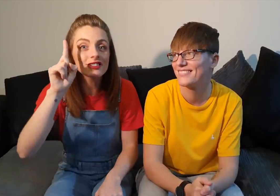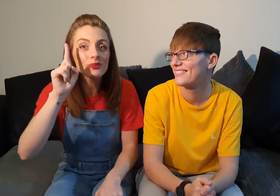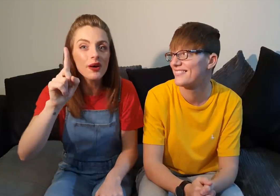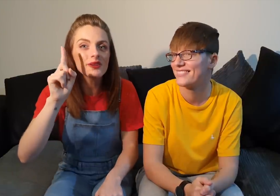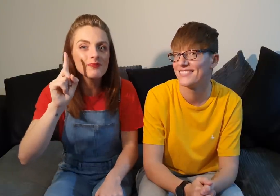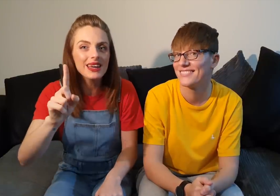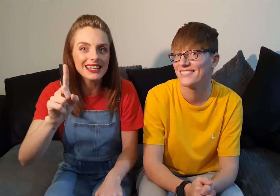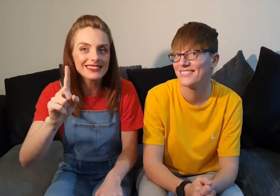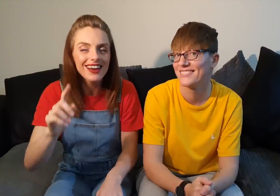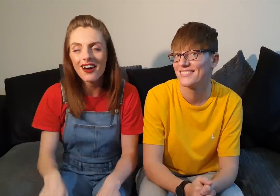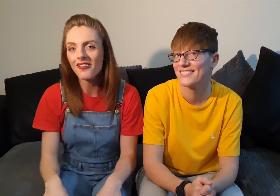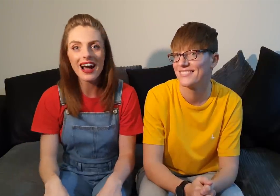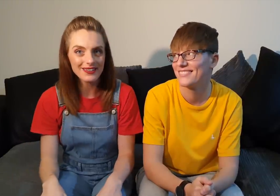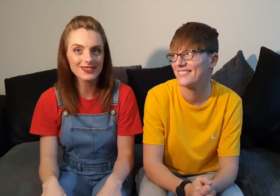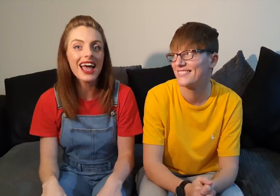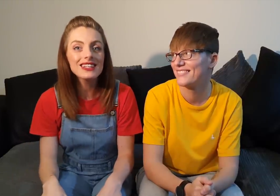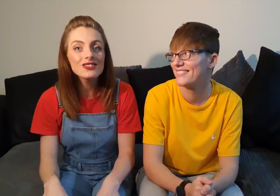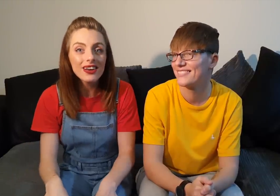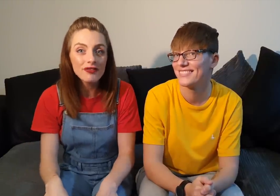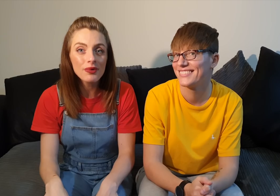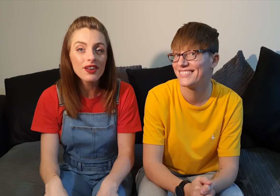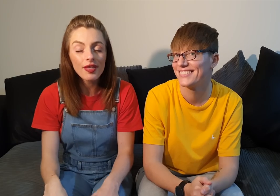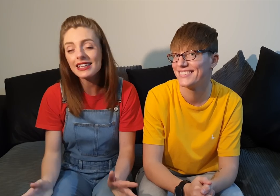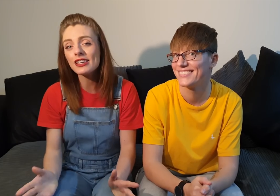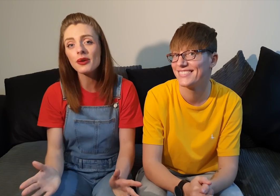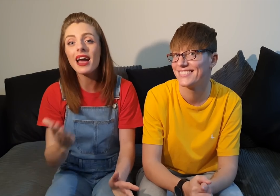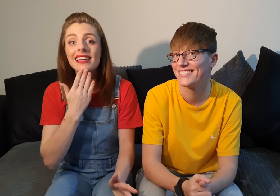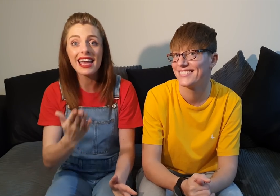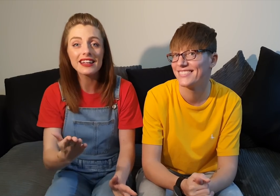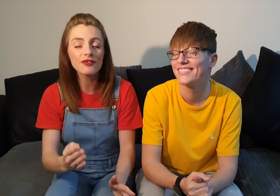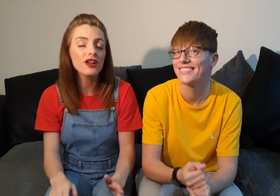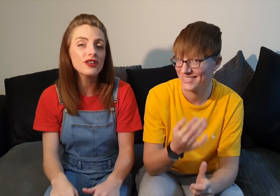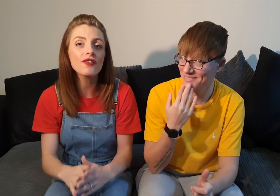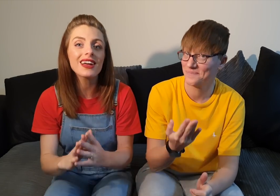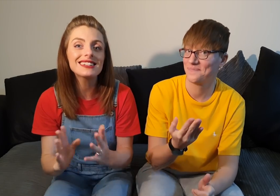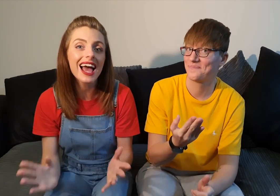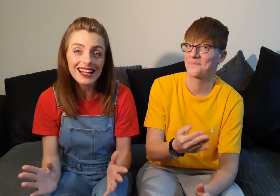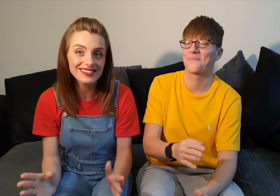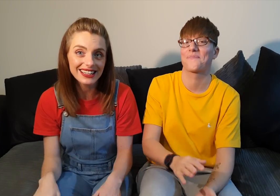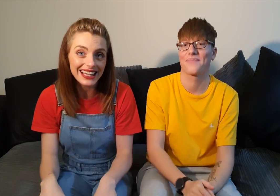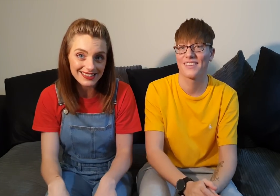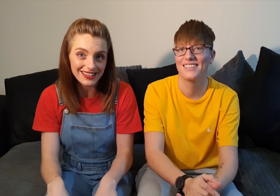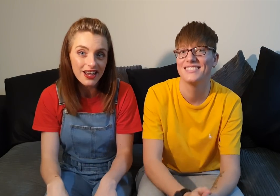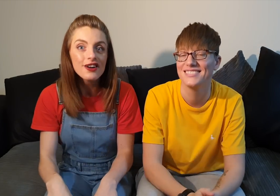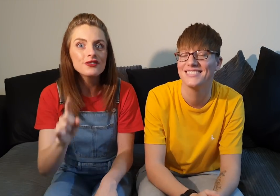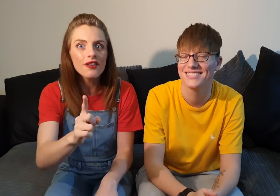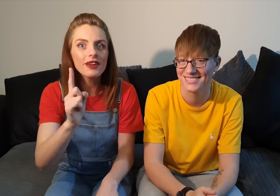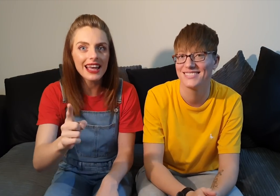one minute wow so enjoy everyone thank you again for another fantastic lesson don't forget